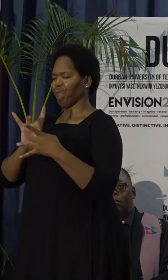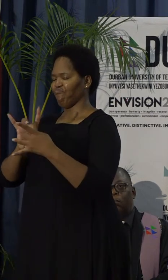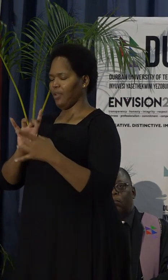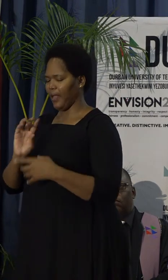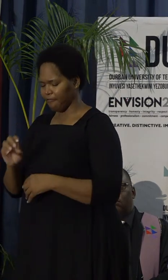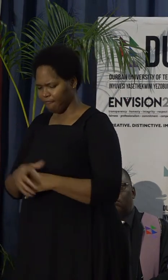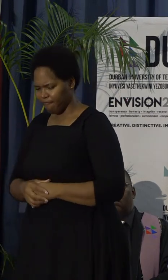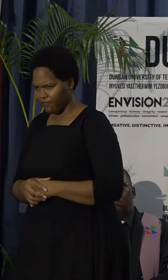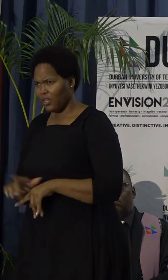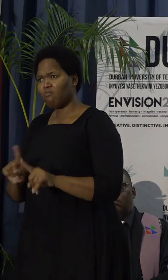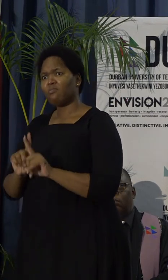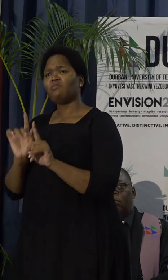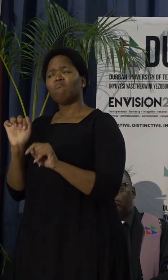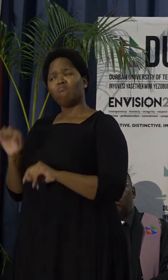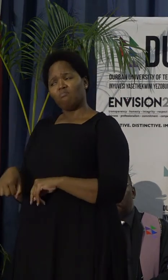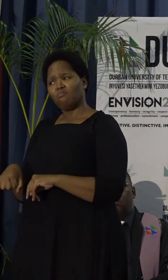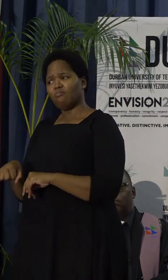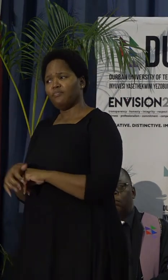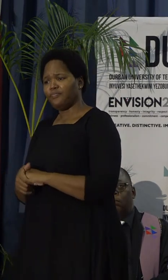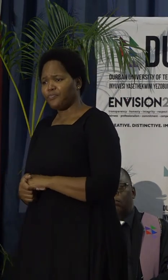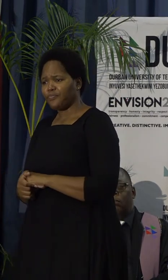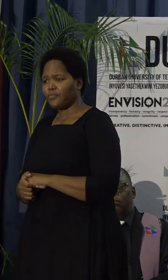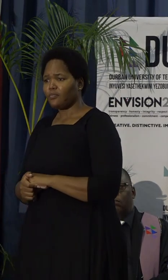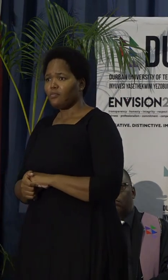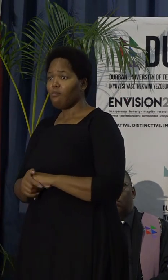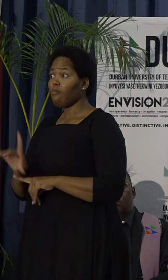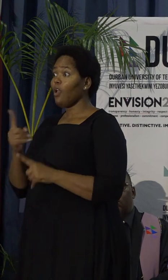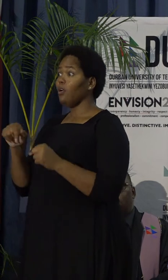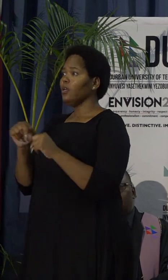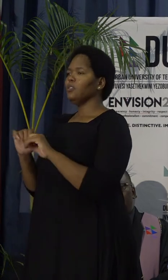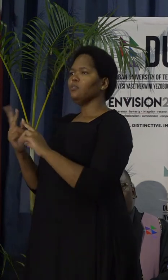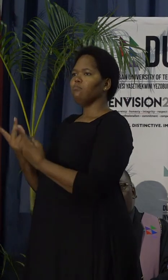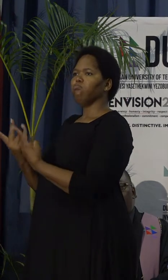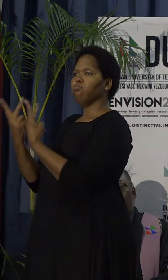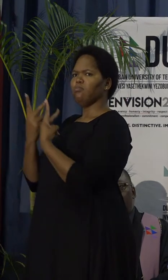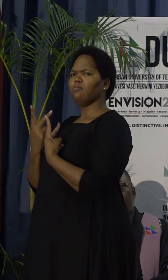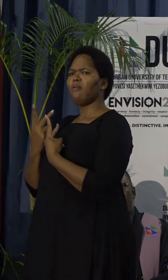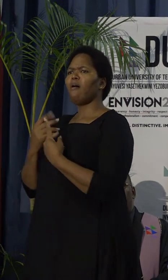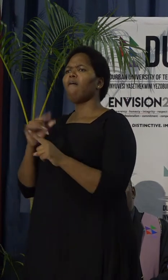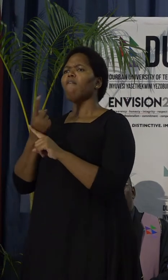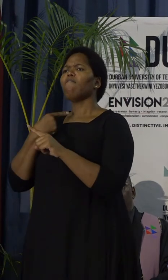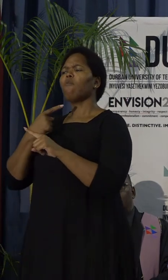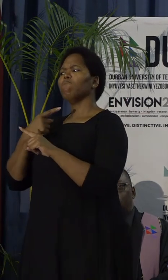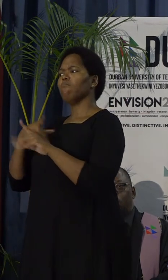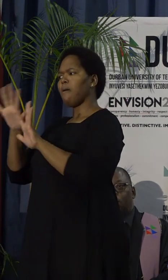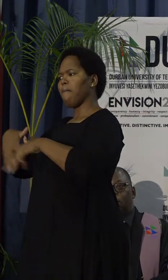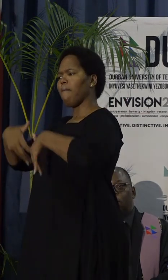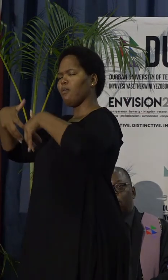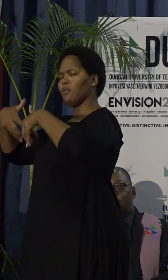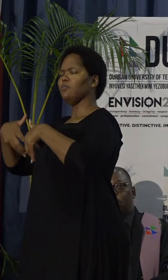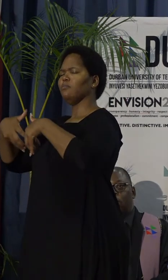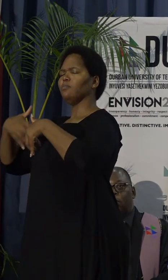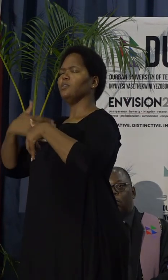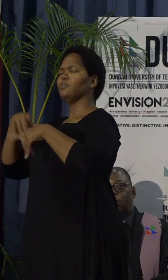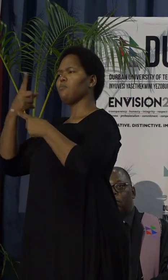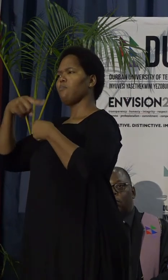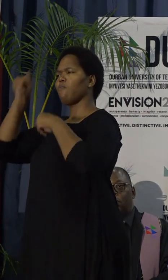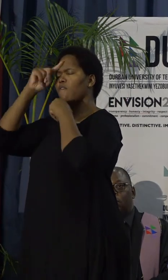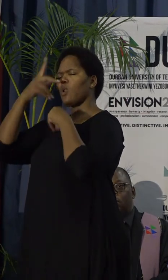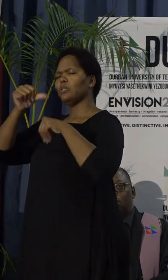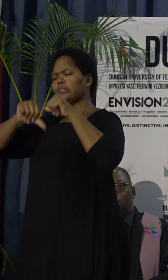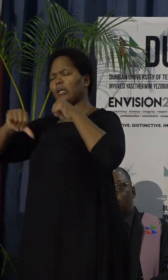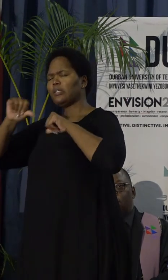In fact, when we had a visit from the Parliamentary Portfolio Committee on Higher Education Science and